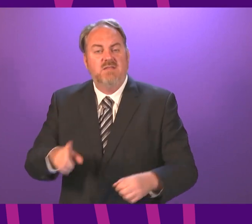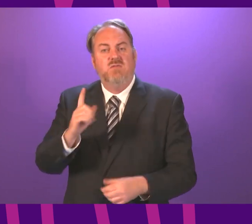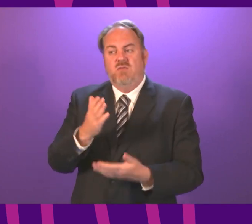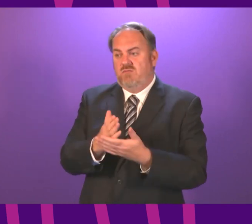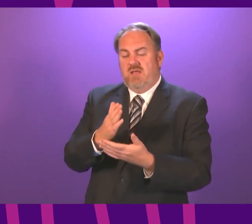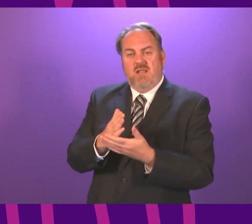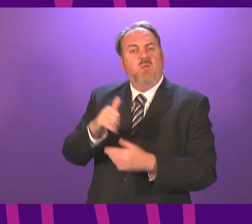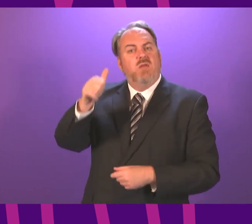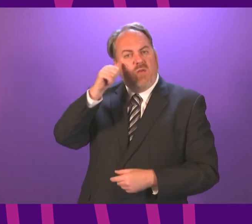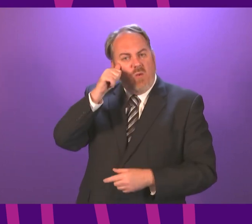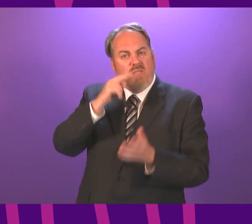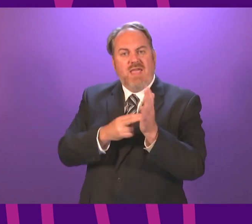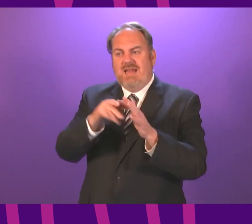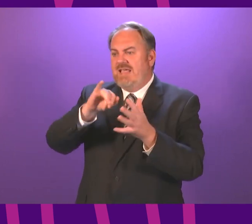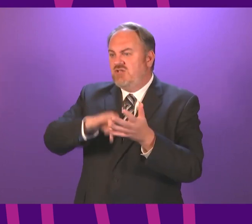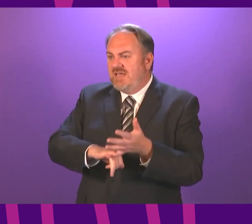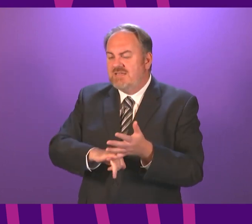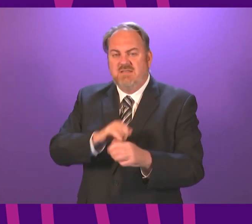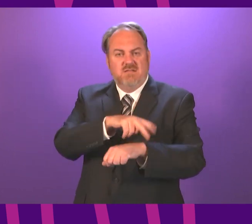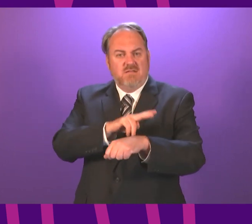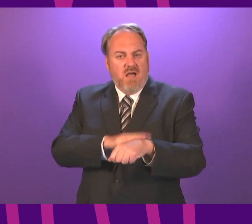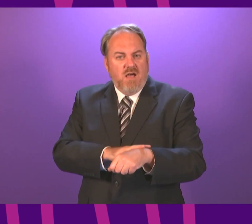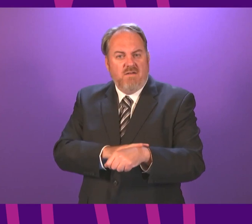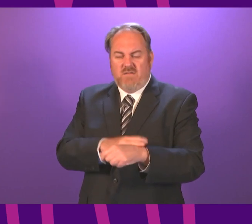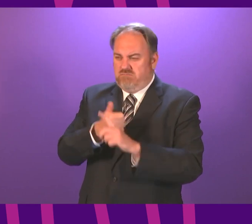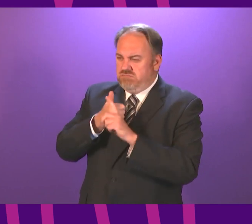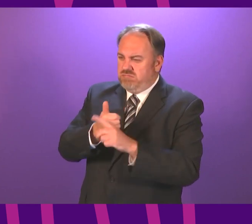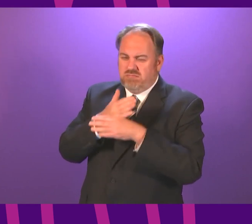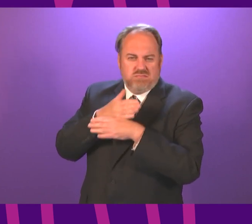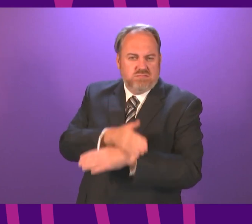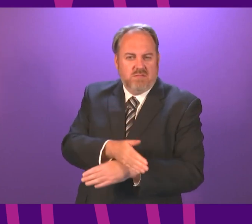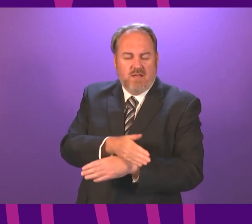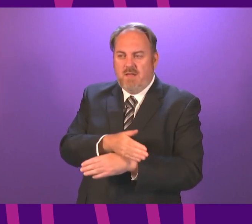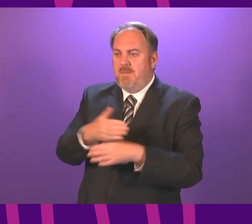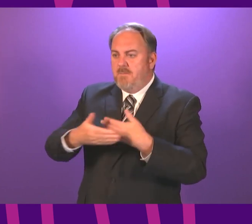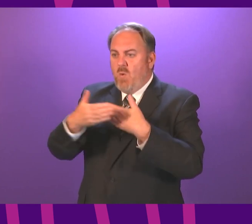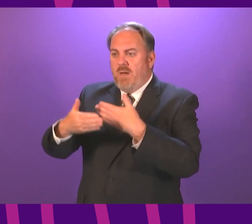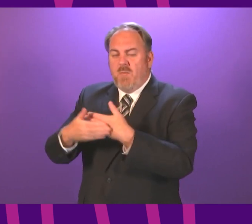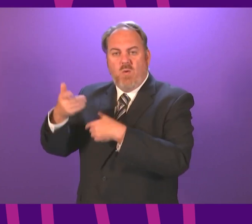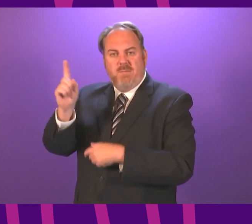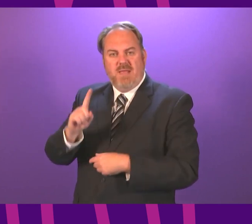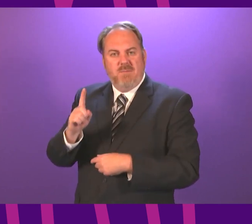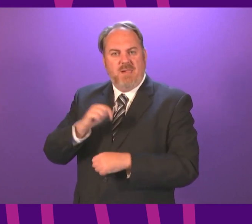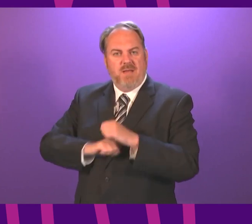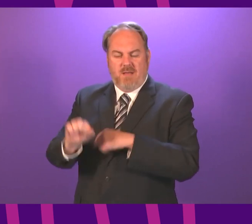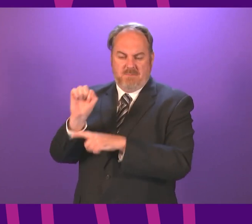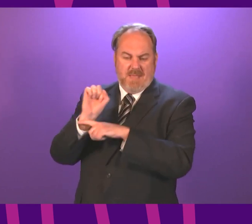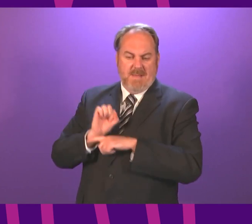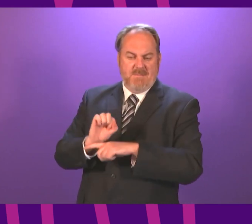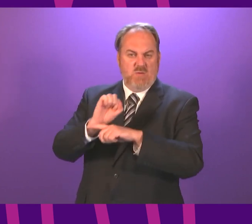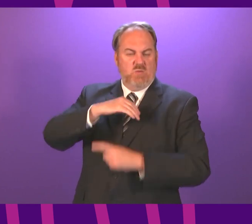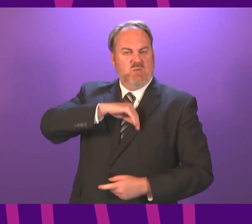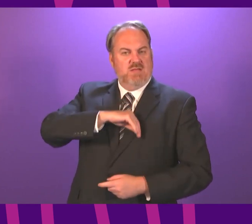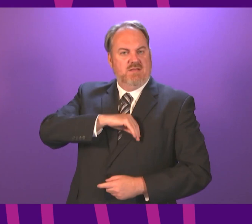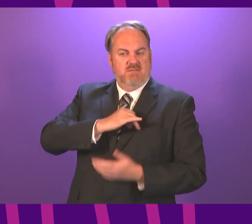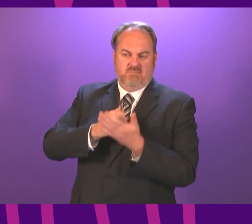staff and volunteers throughout the UK, more people are developing immunity each day. All the data is telling